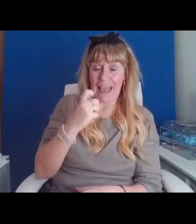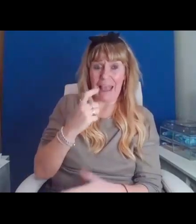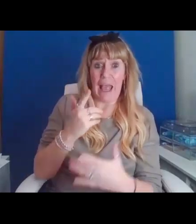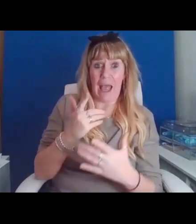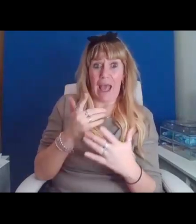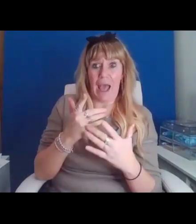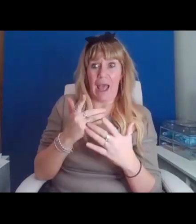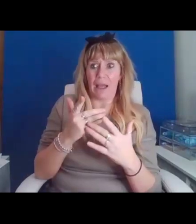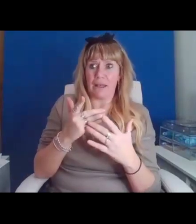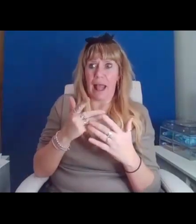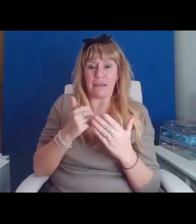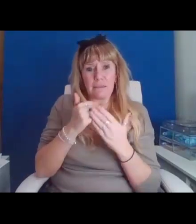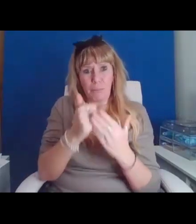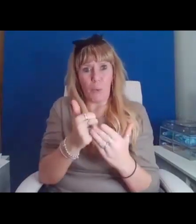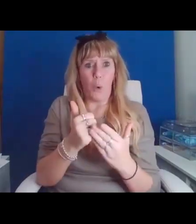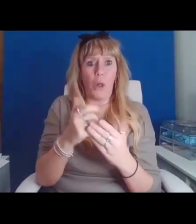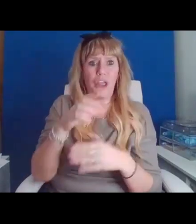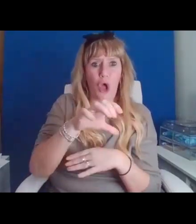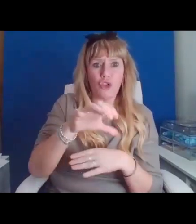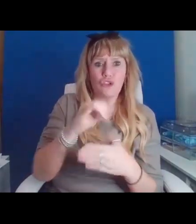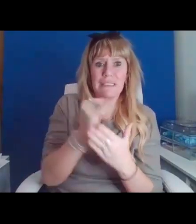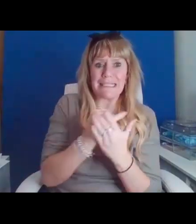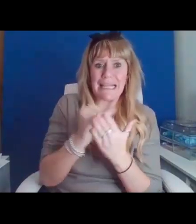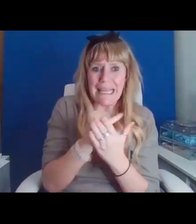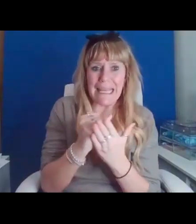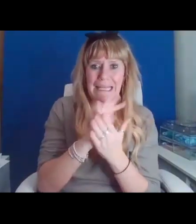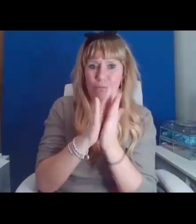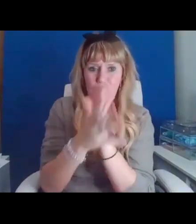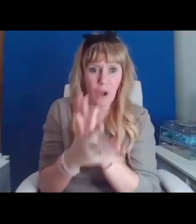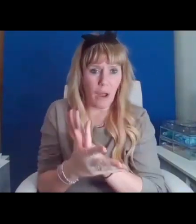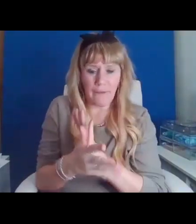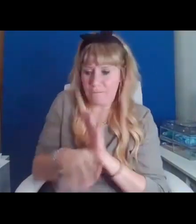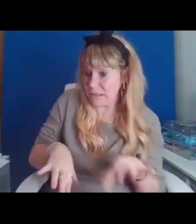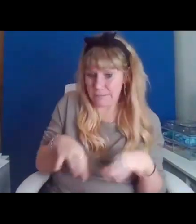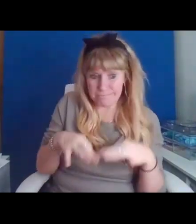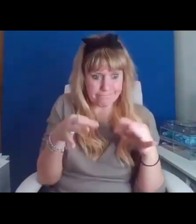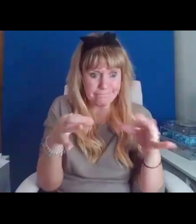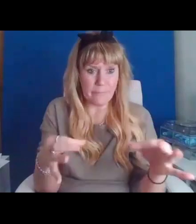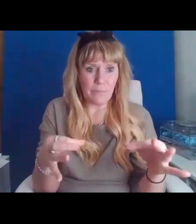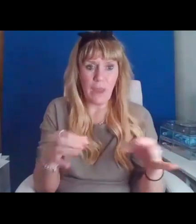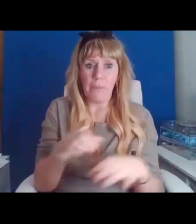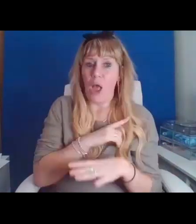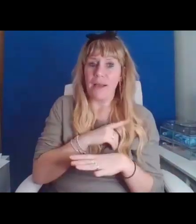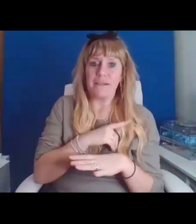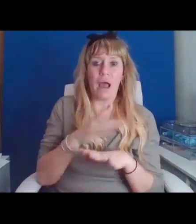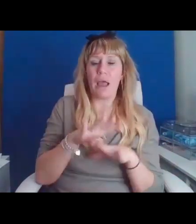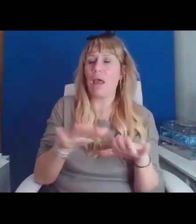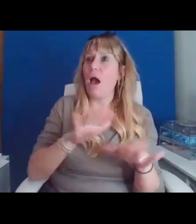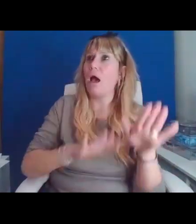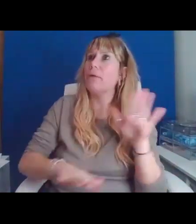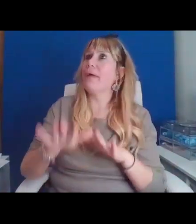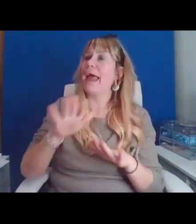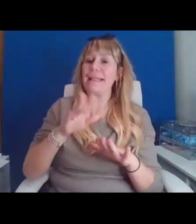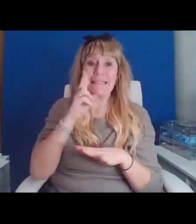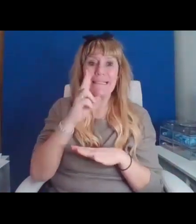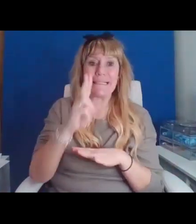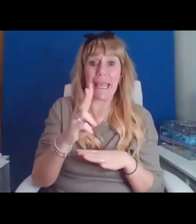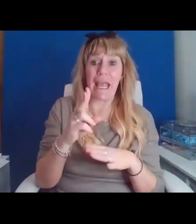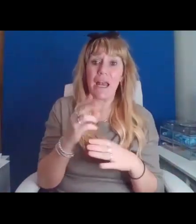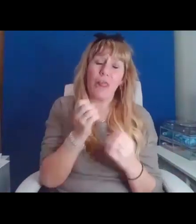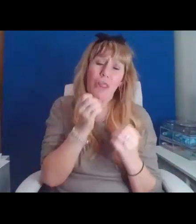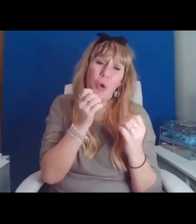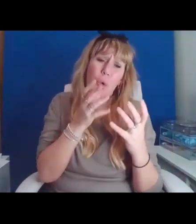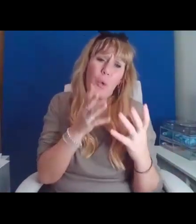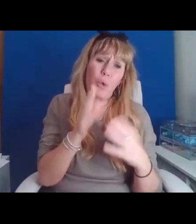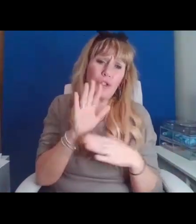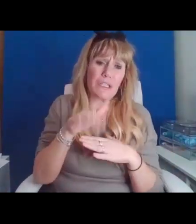the energy to do is make less friends? Because I can't bear to see another gorgeous queer life come to an end.